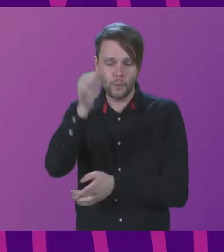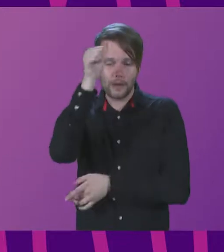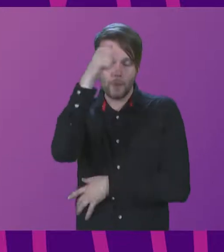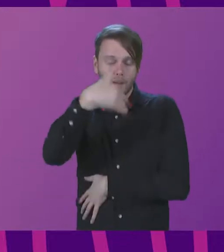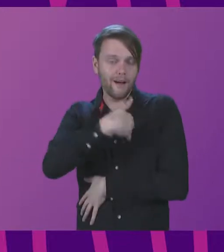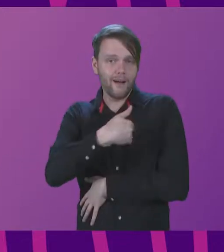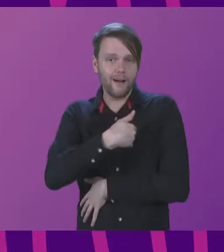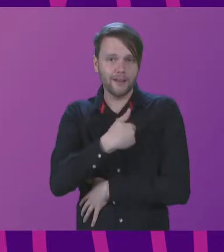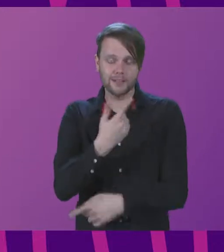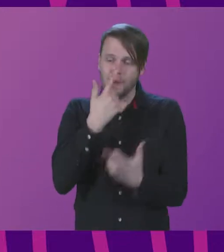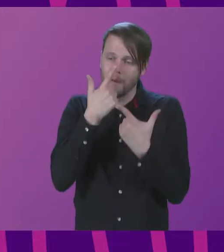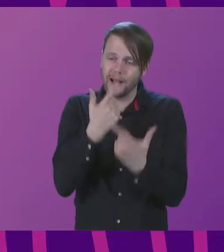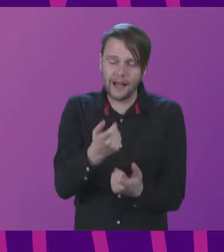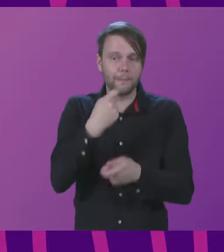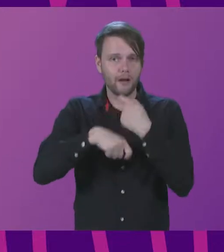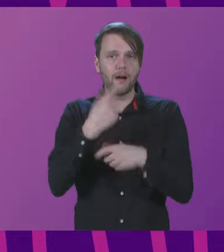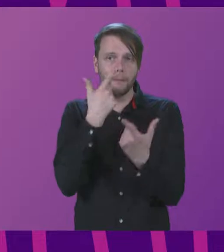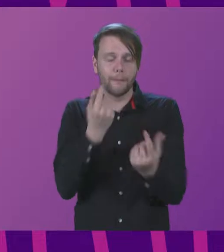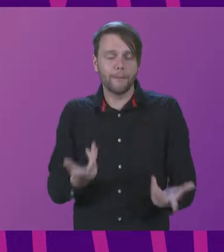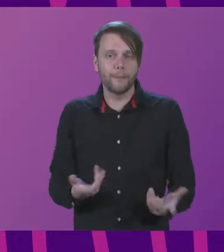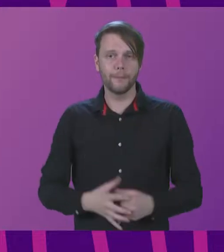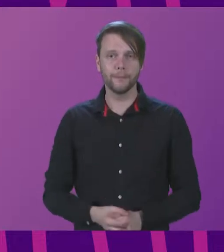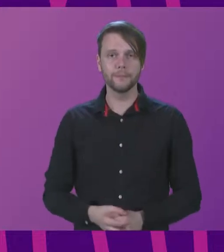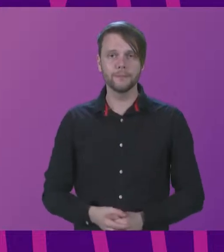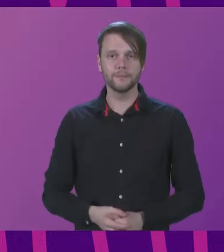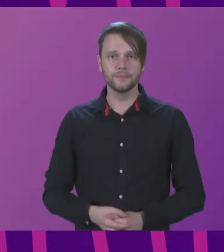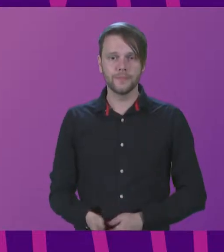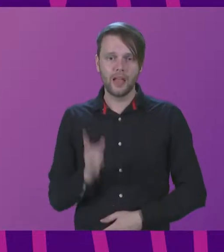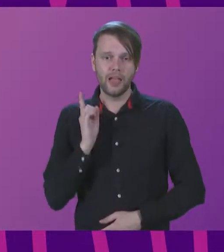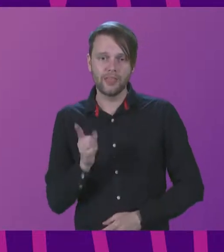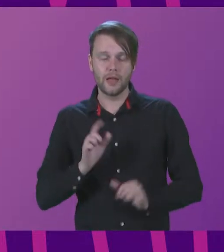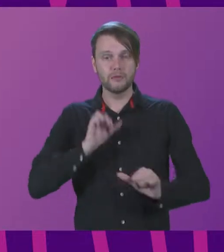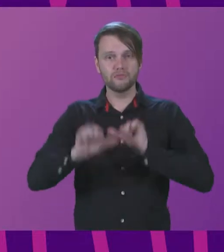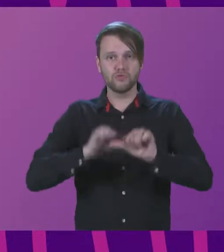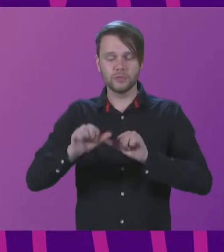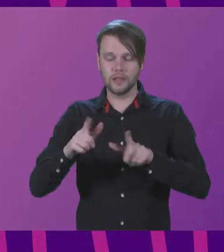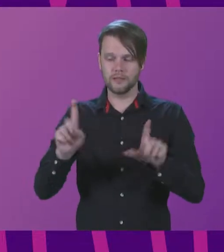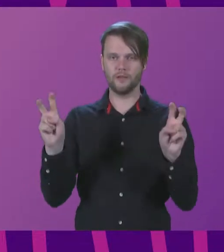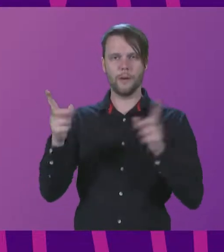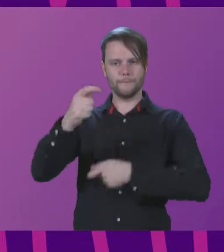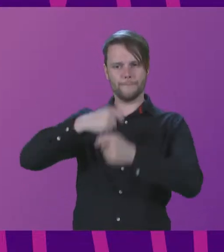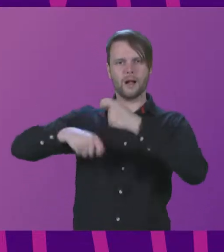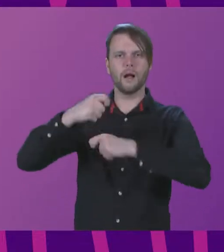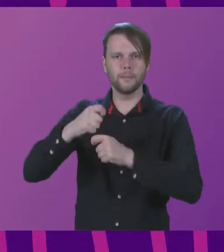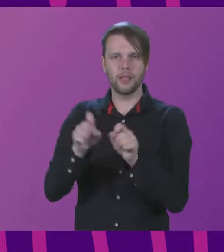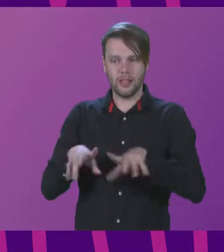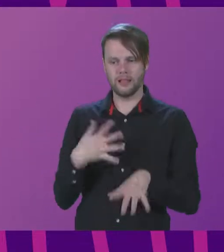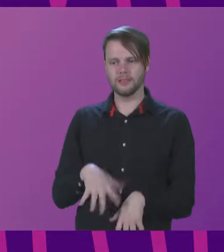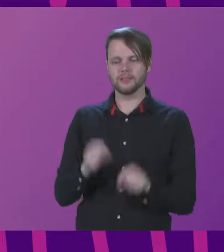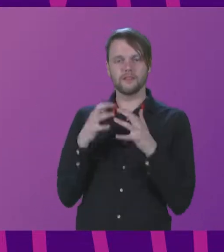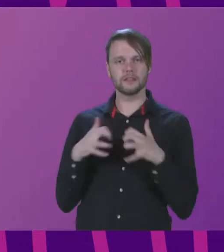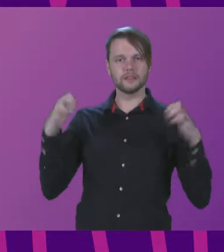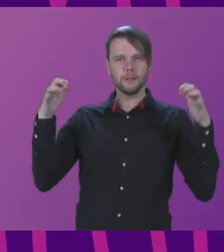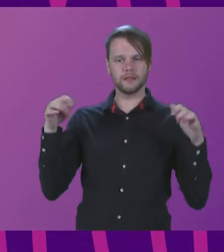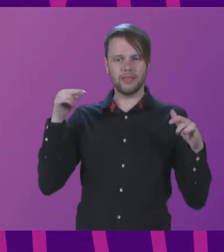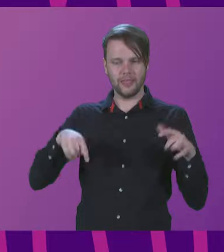hearts we are capable of becoming. That process of becoming, as remarked at the beginning of this summit, is